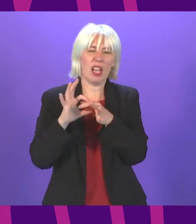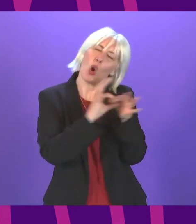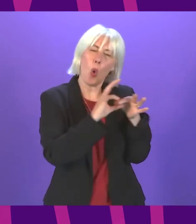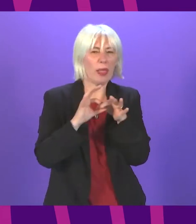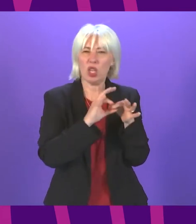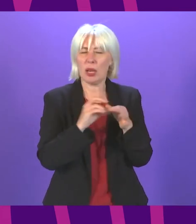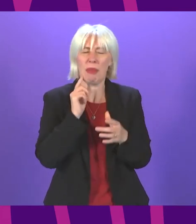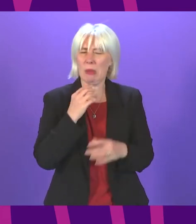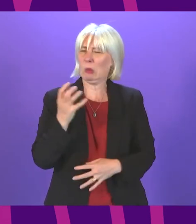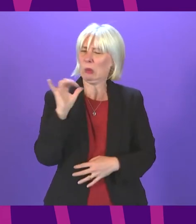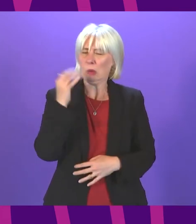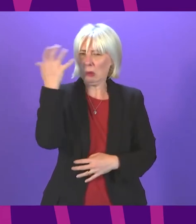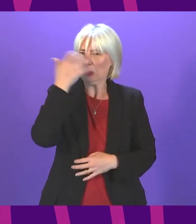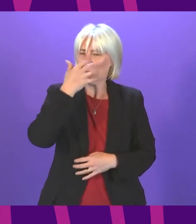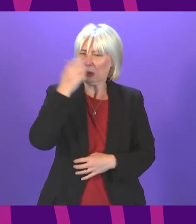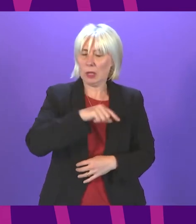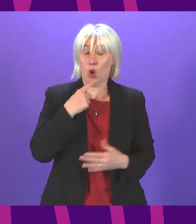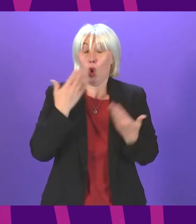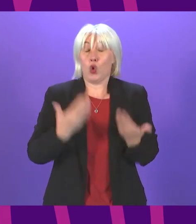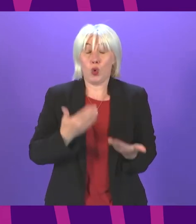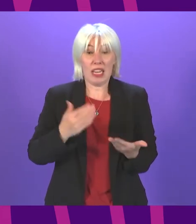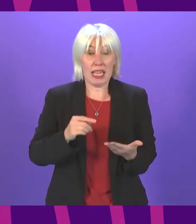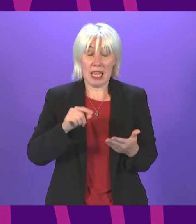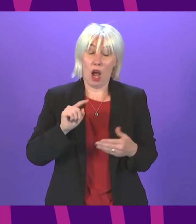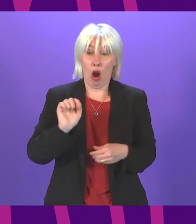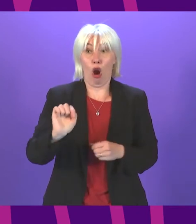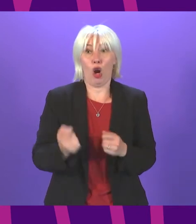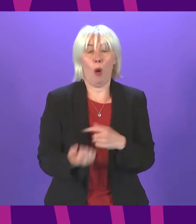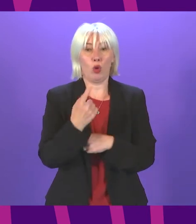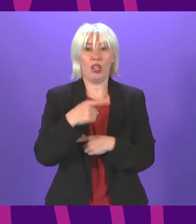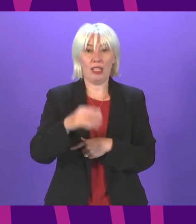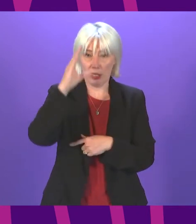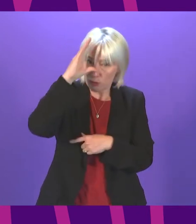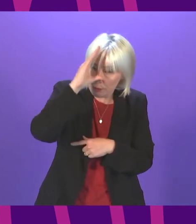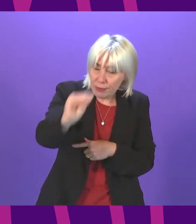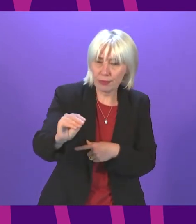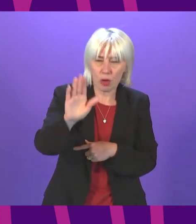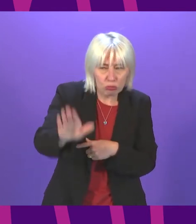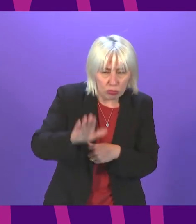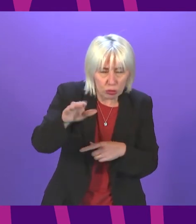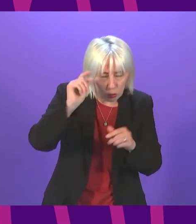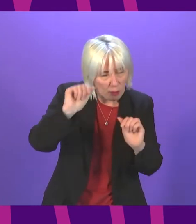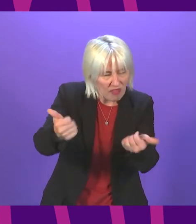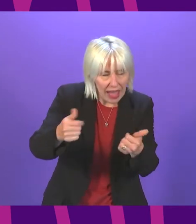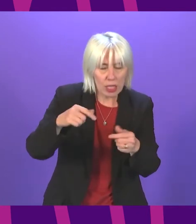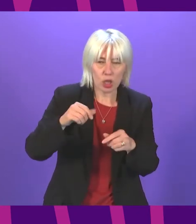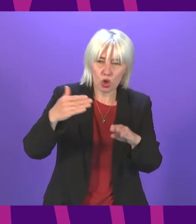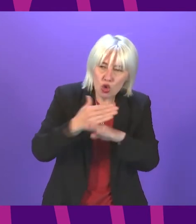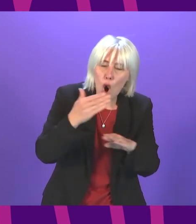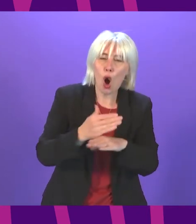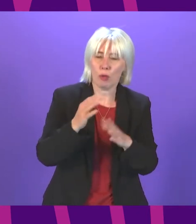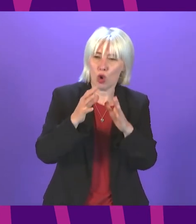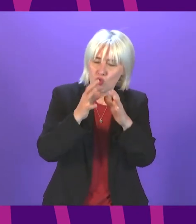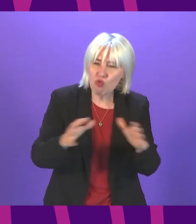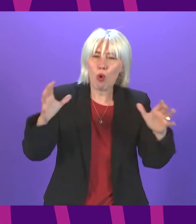today's programme for government was the first minister's chance to reassure them, to show them that this government still considered jobs and growth a